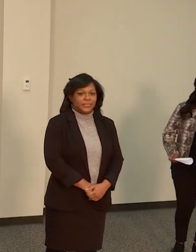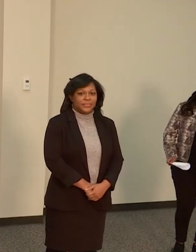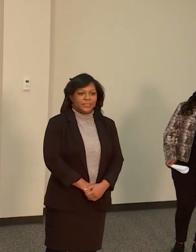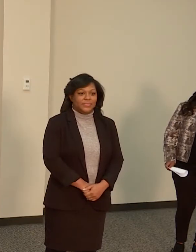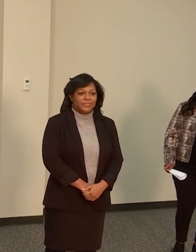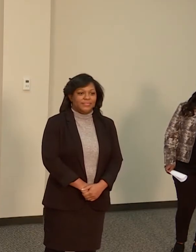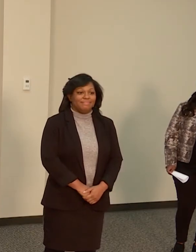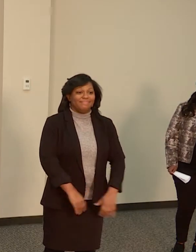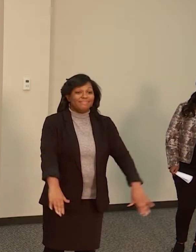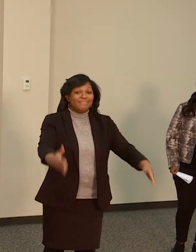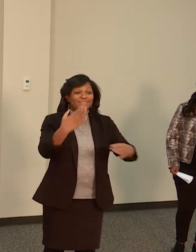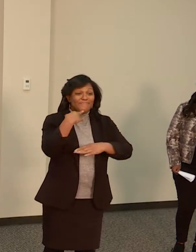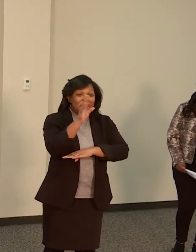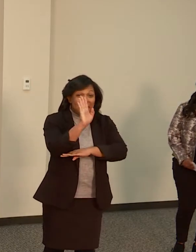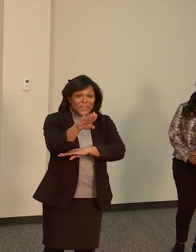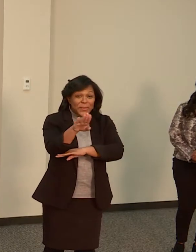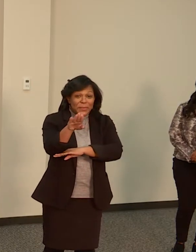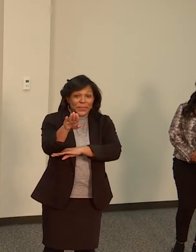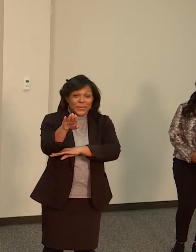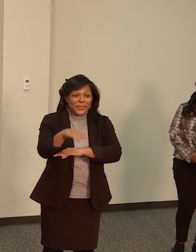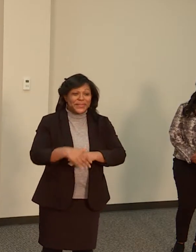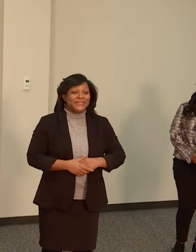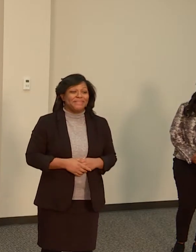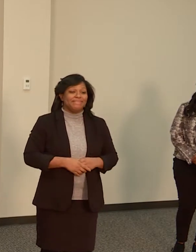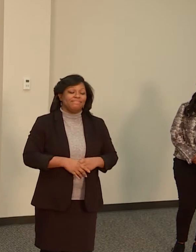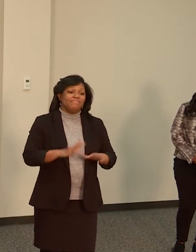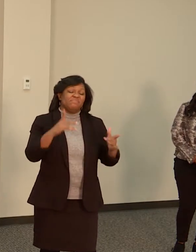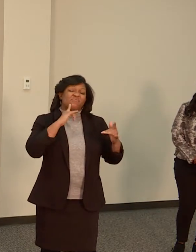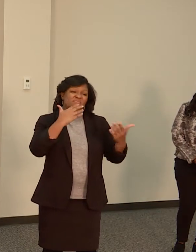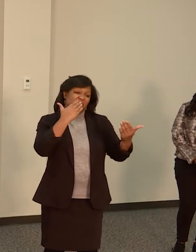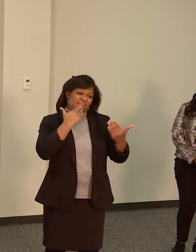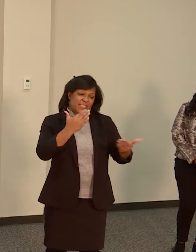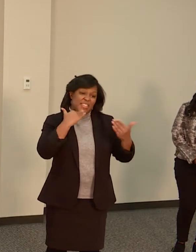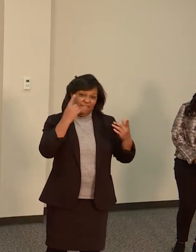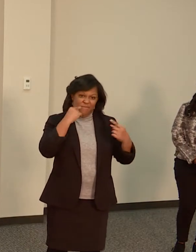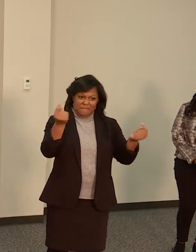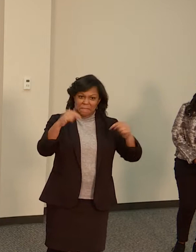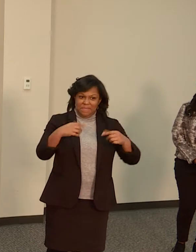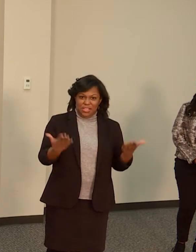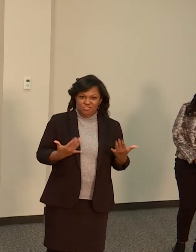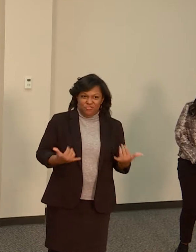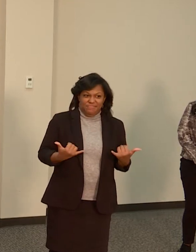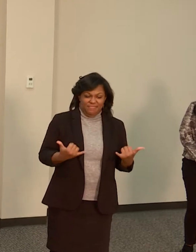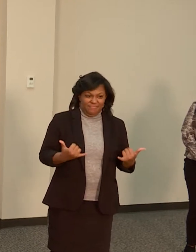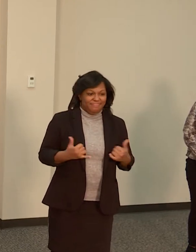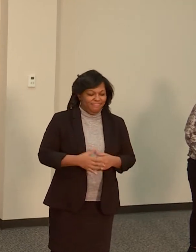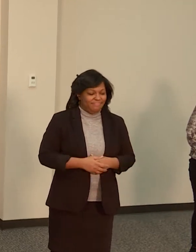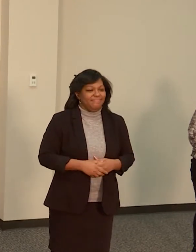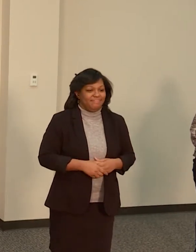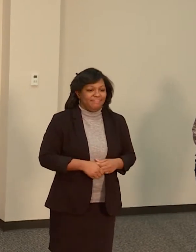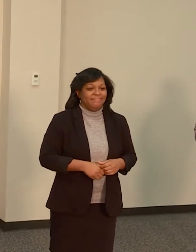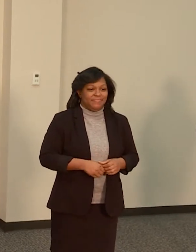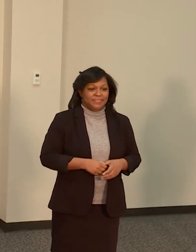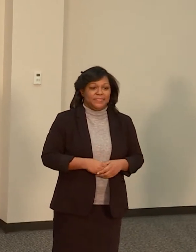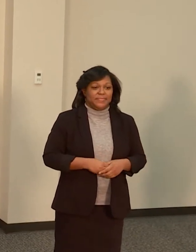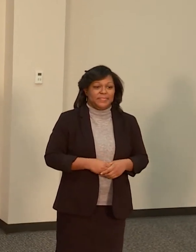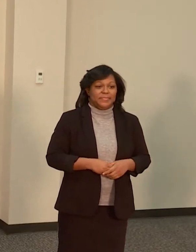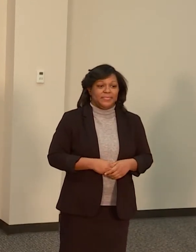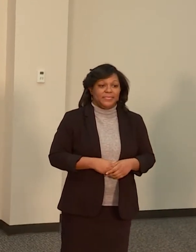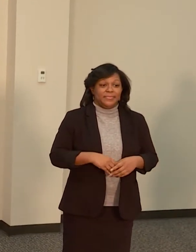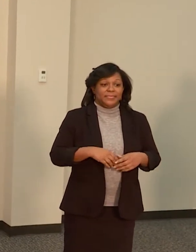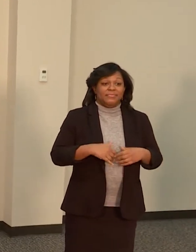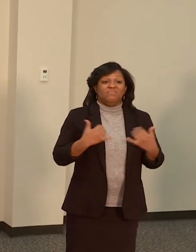Well, good afternoon, and thank you all for being here today for some undeniably good news.